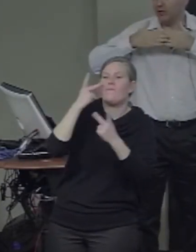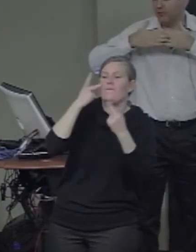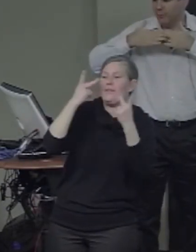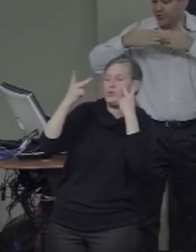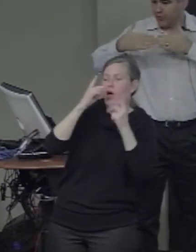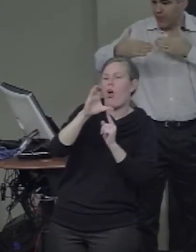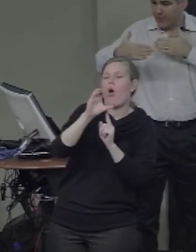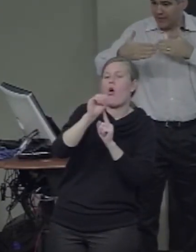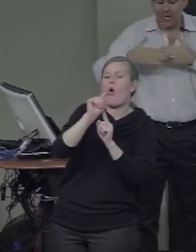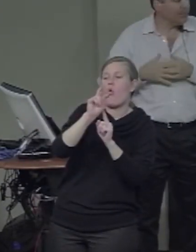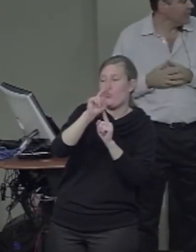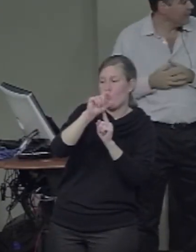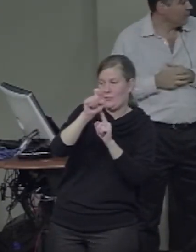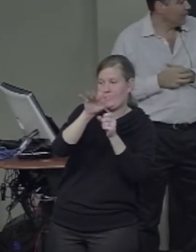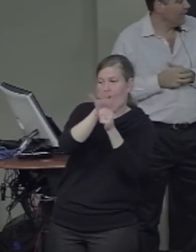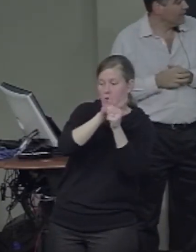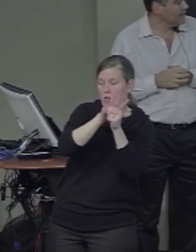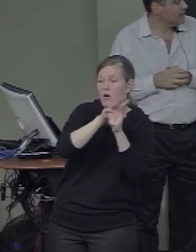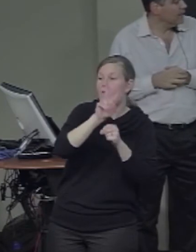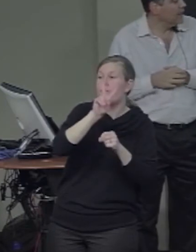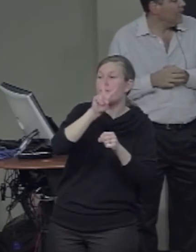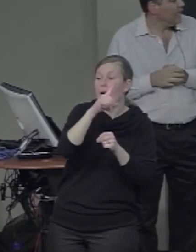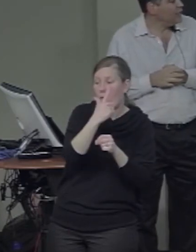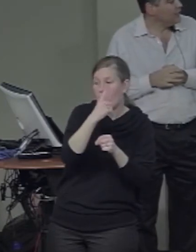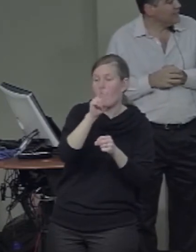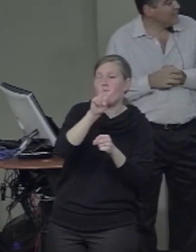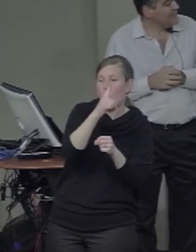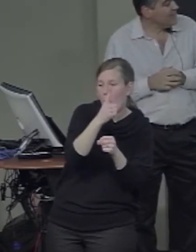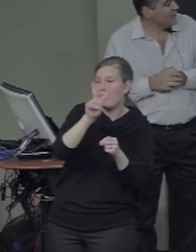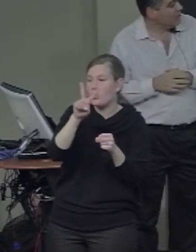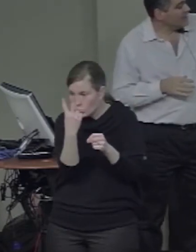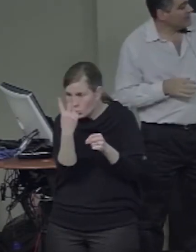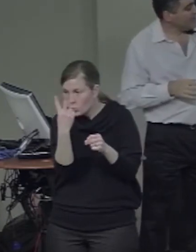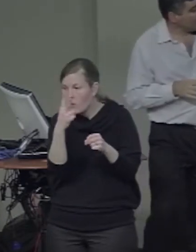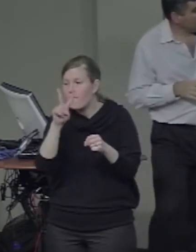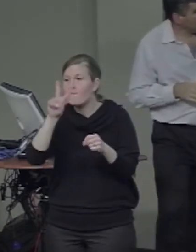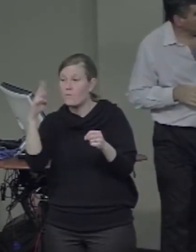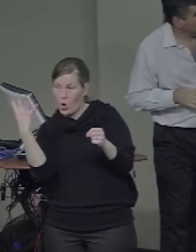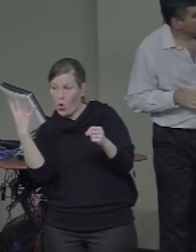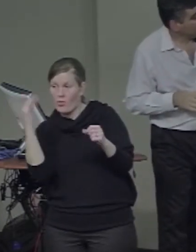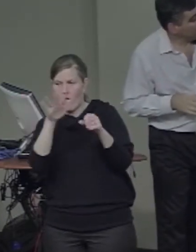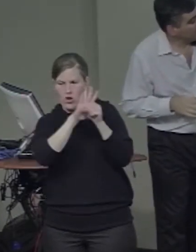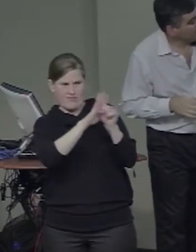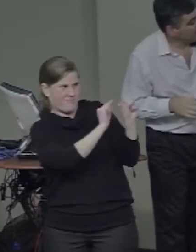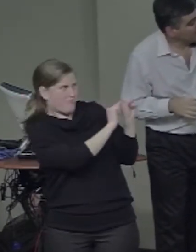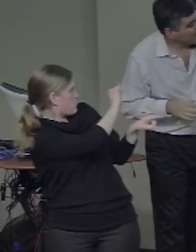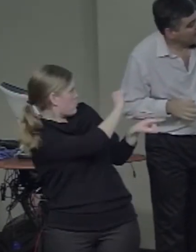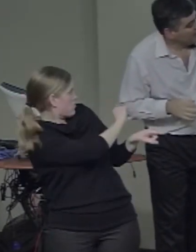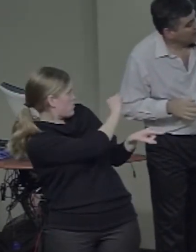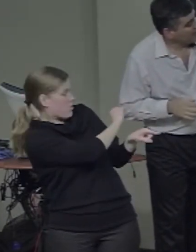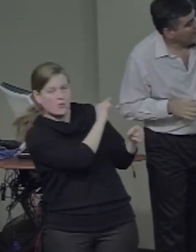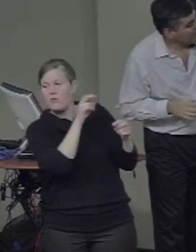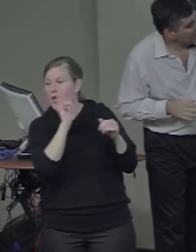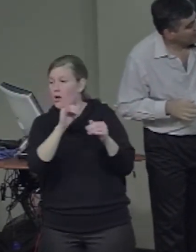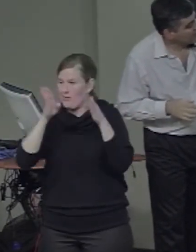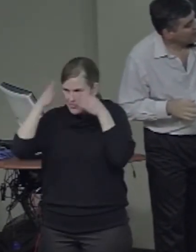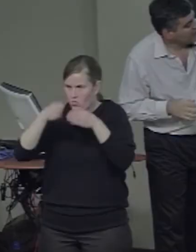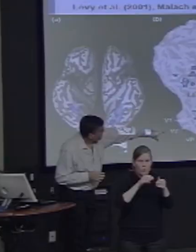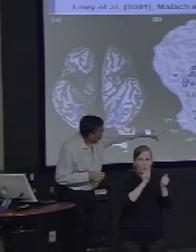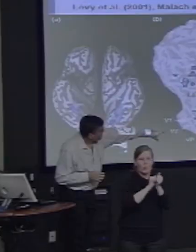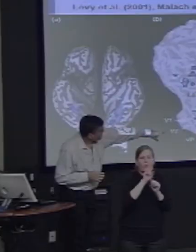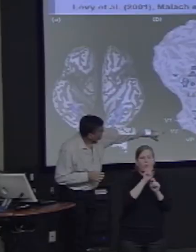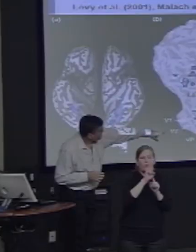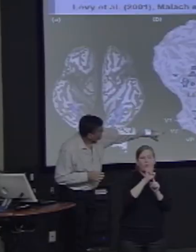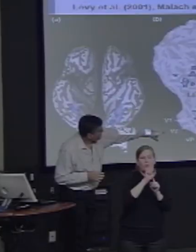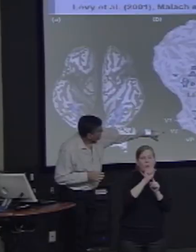all of which are retinatopically organized. And you can see their organization, because if you see this little annulus,